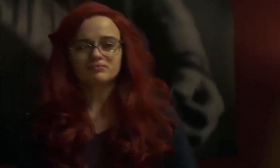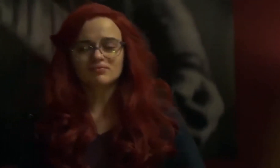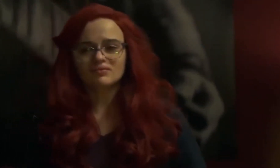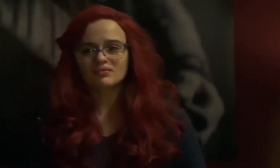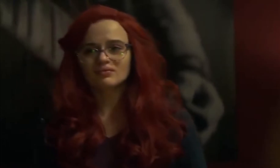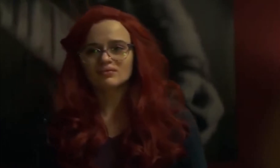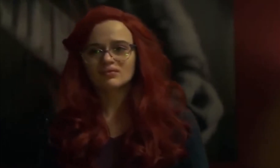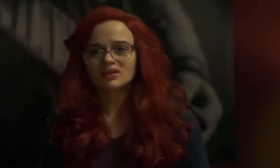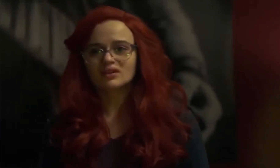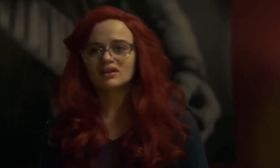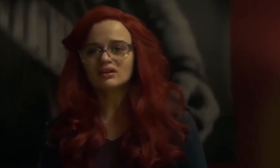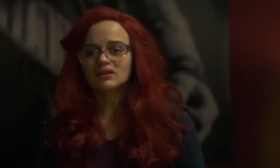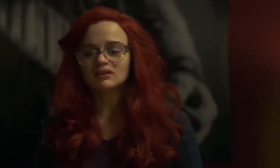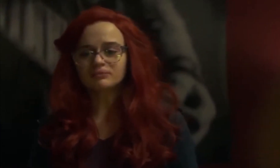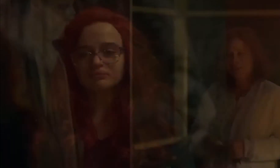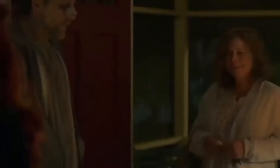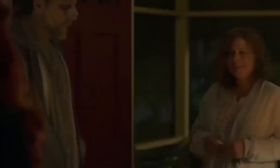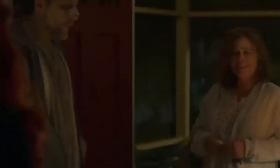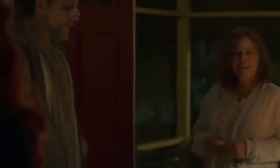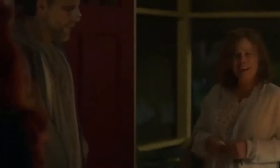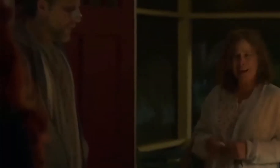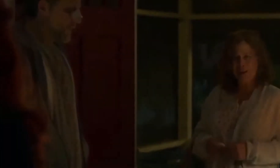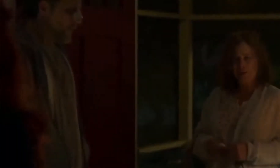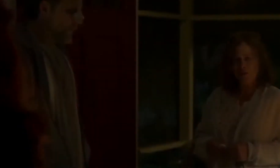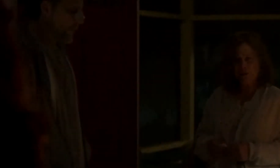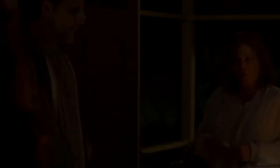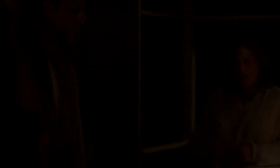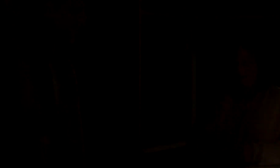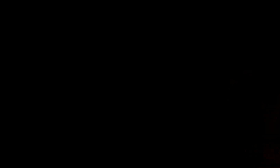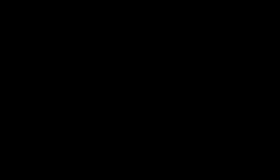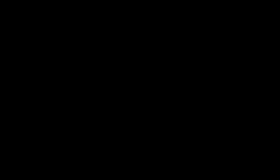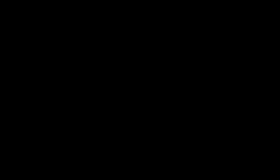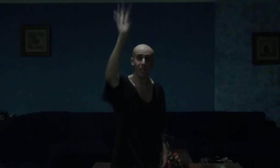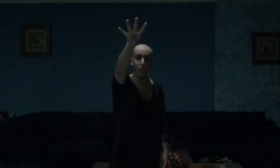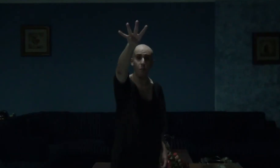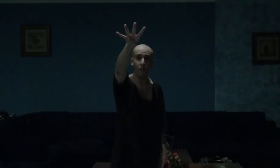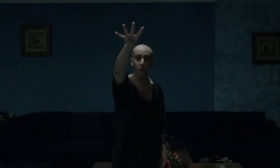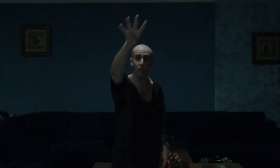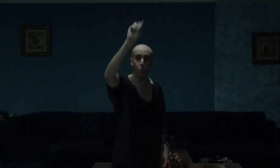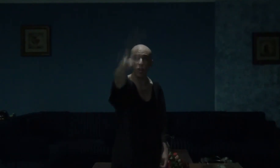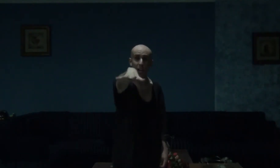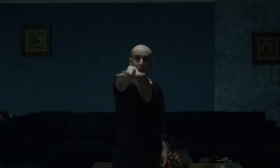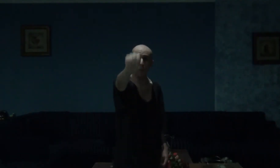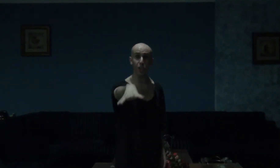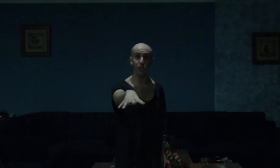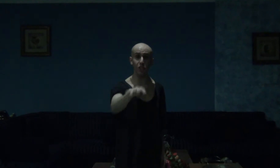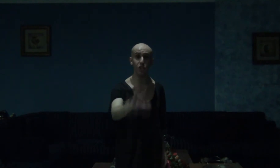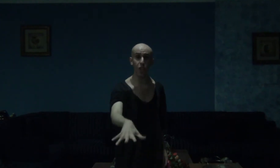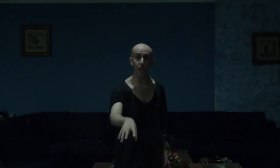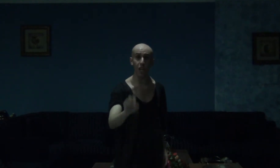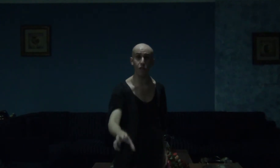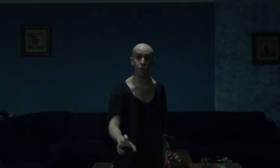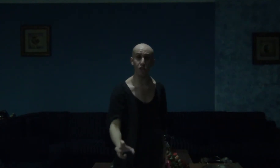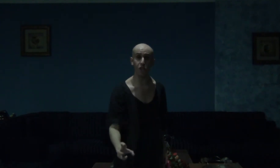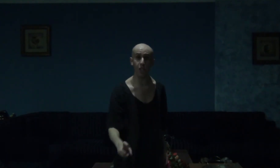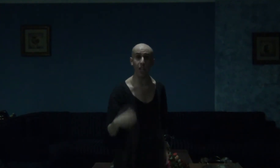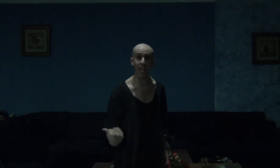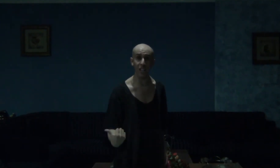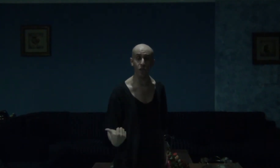promise you, but this is not how you do it. At number four, we have Nicholas J and Tosca and